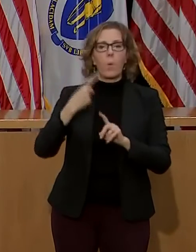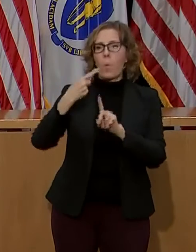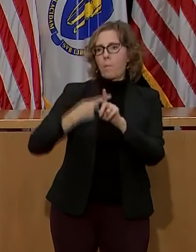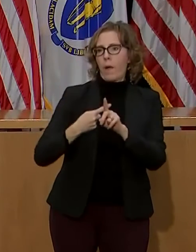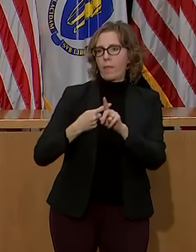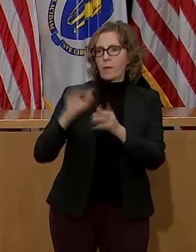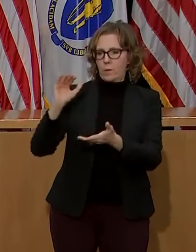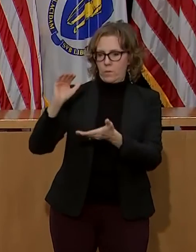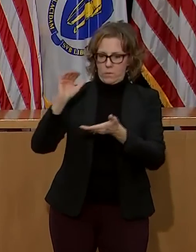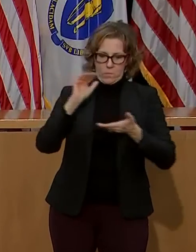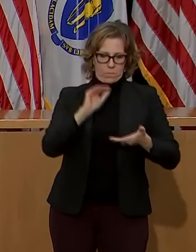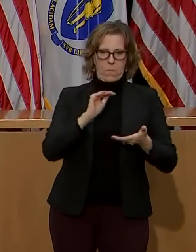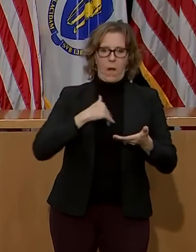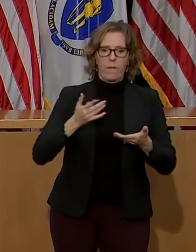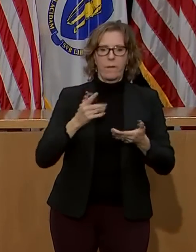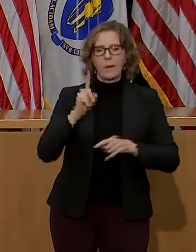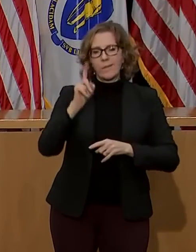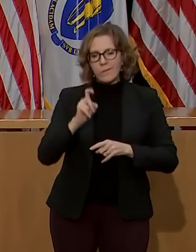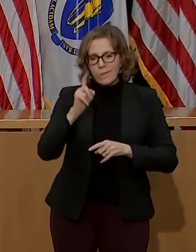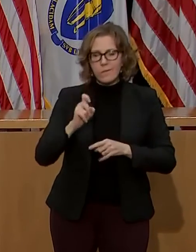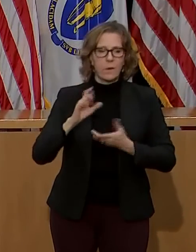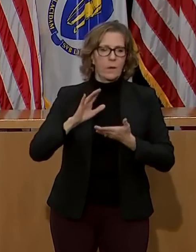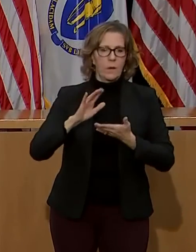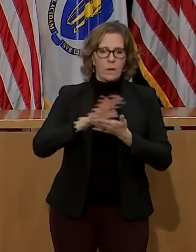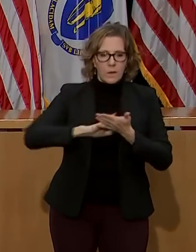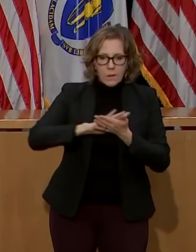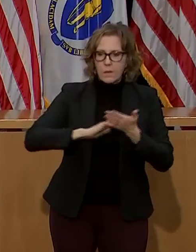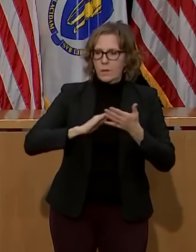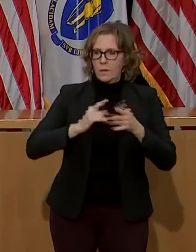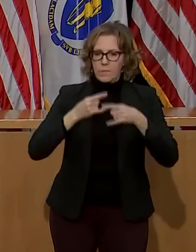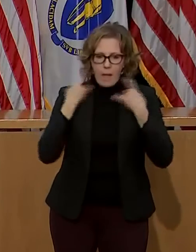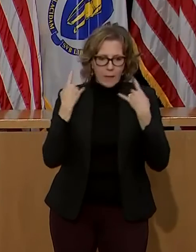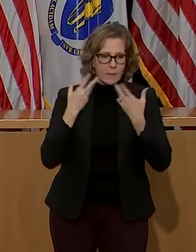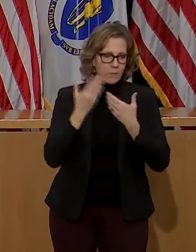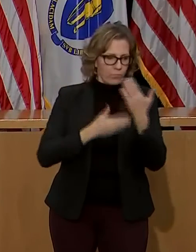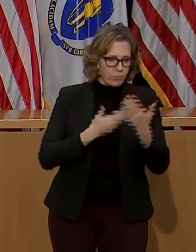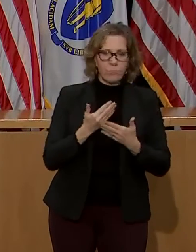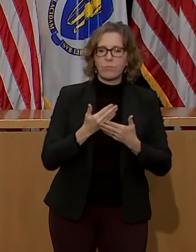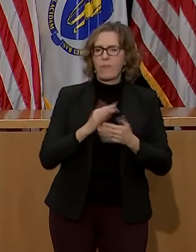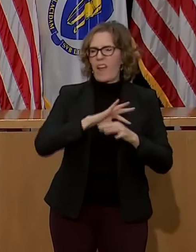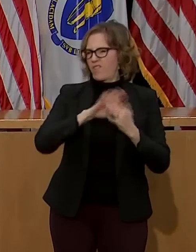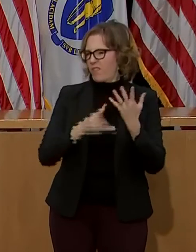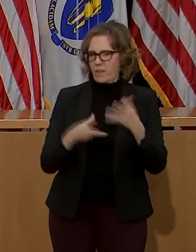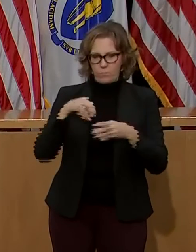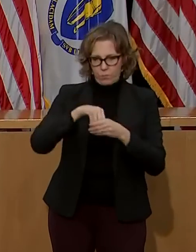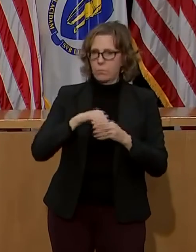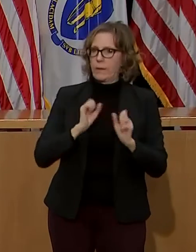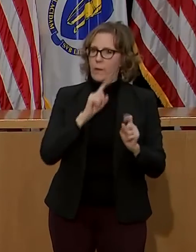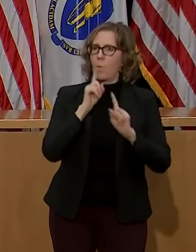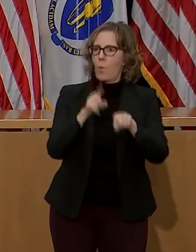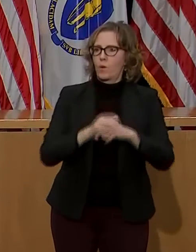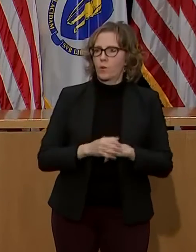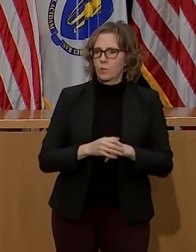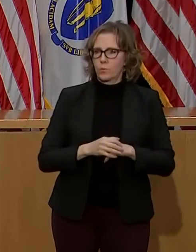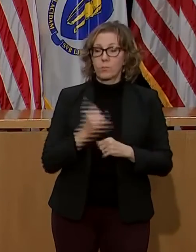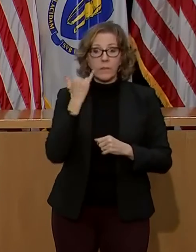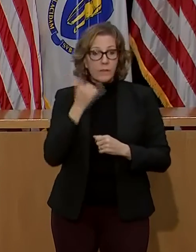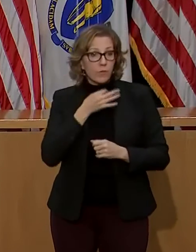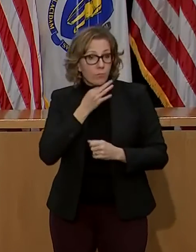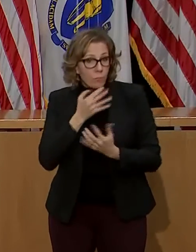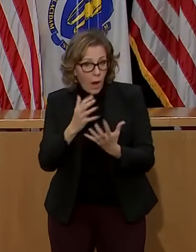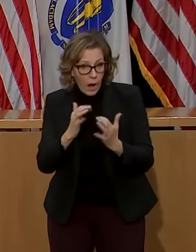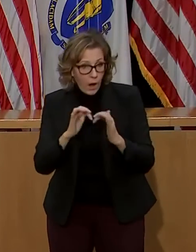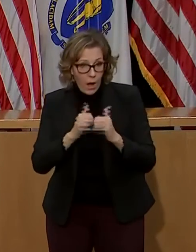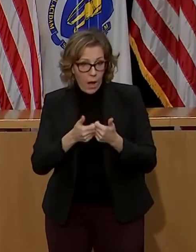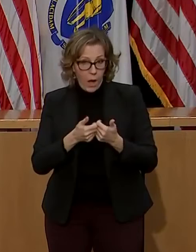masks, bleach, spray bottles, hand sanitizer, and wipes. More information on the pilot program, instructions on how to schedule a test, and guidance